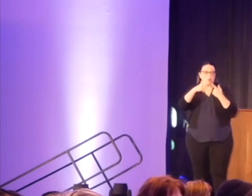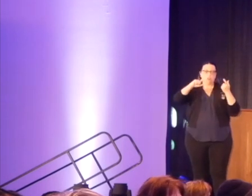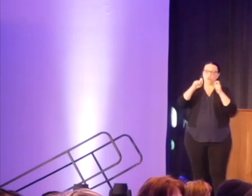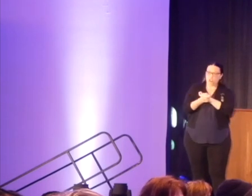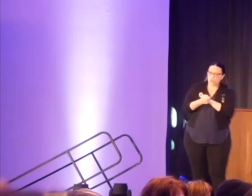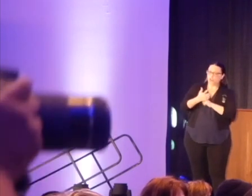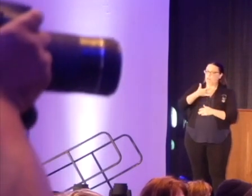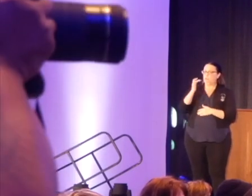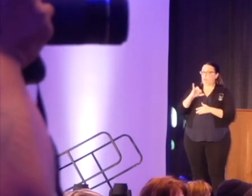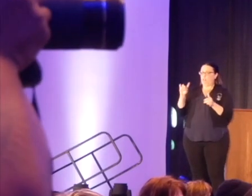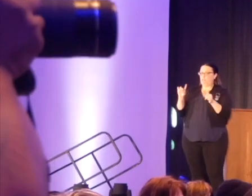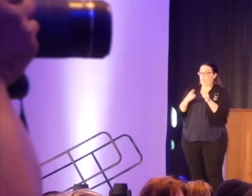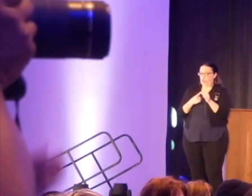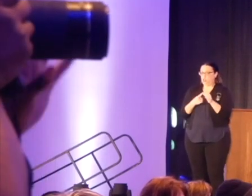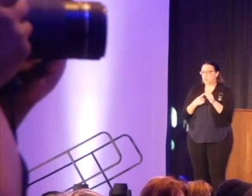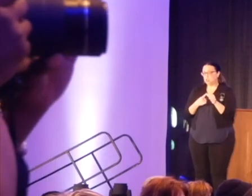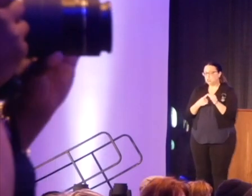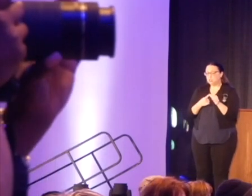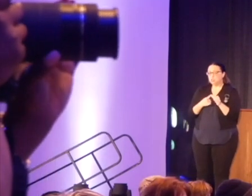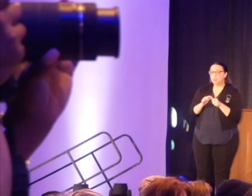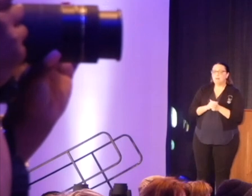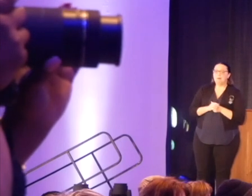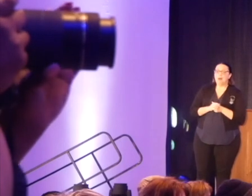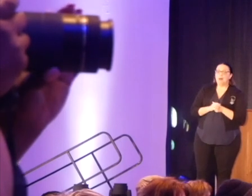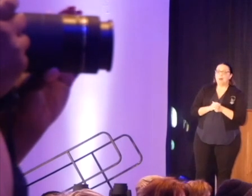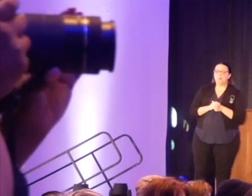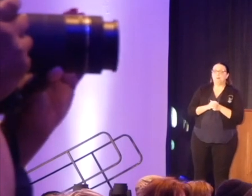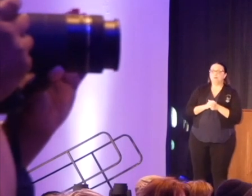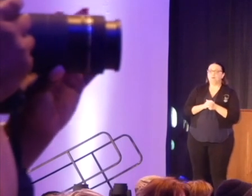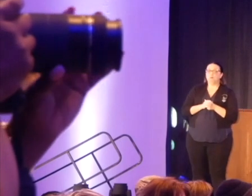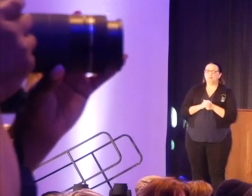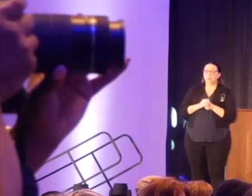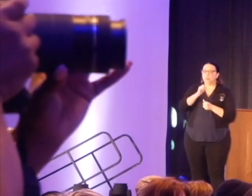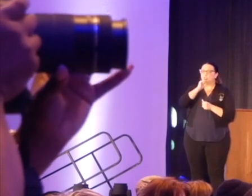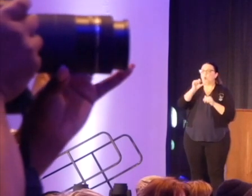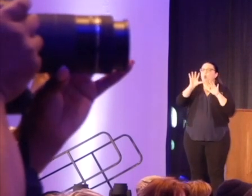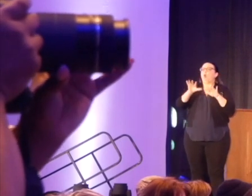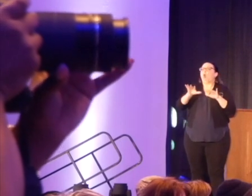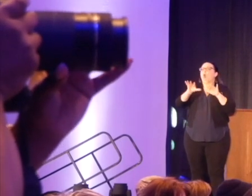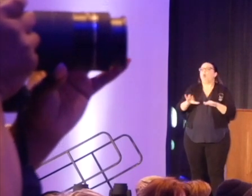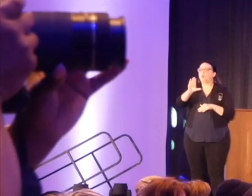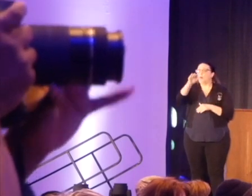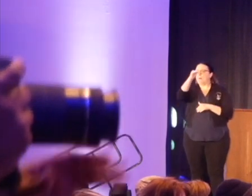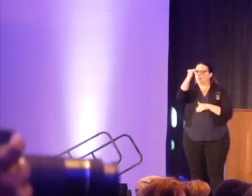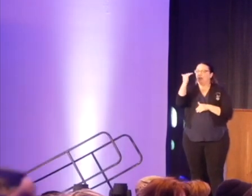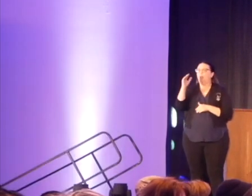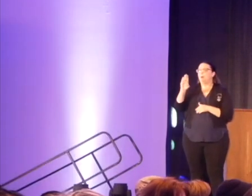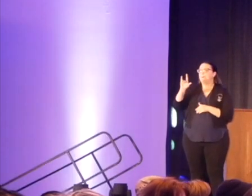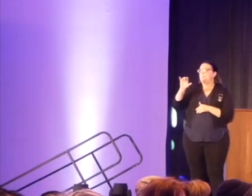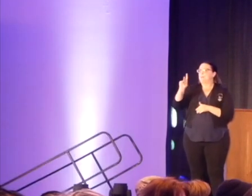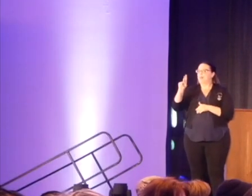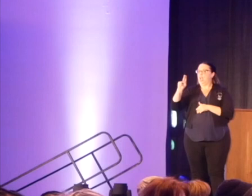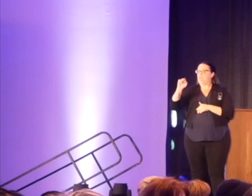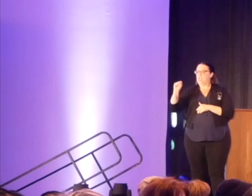I think the first thing is to not calm down your blackness. I think that I've been in my own